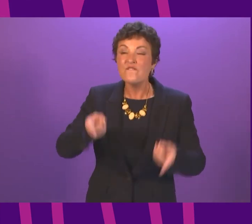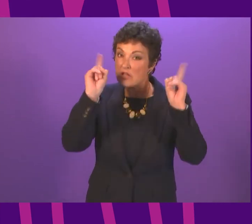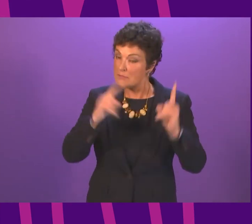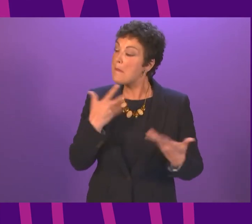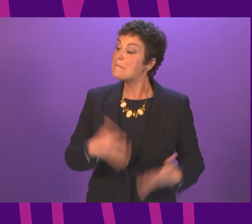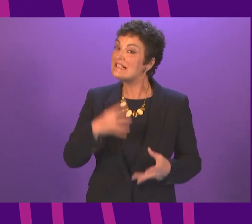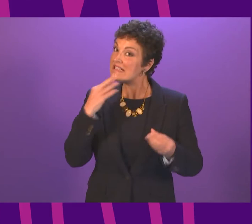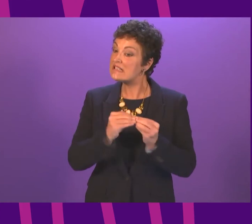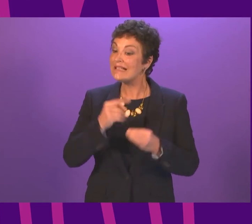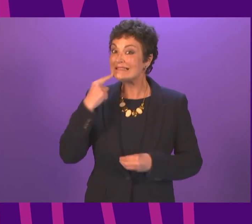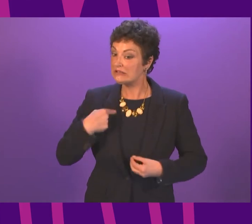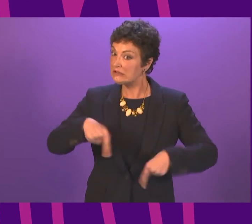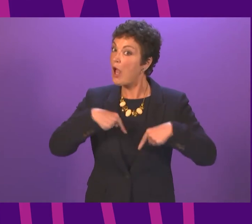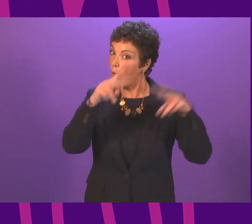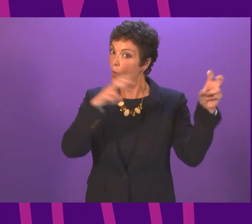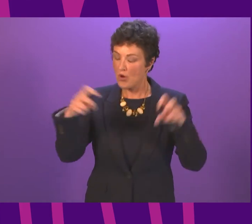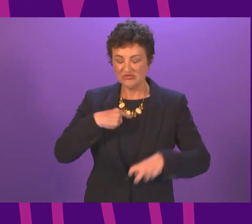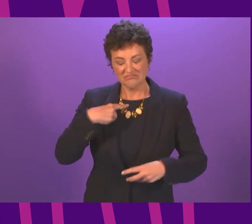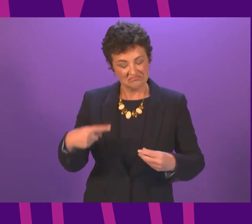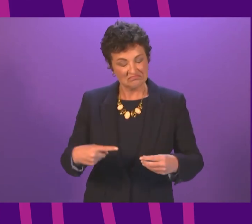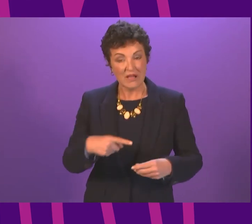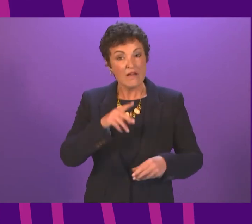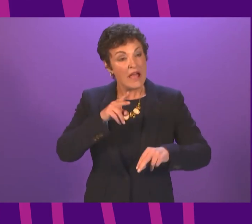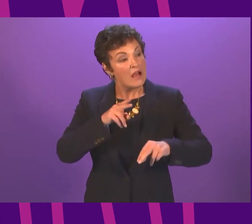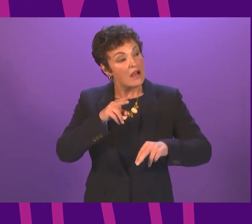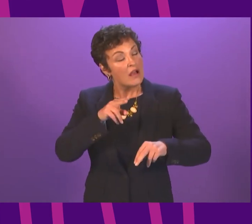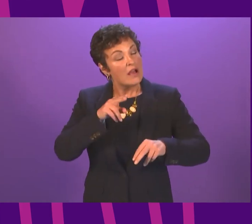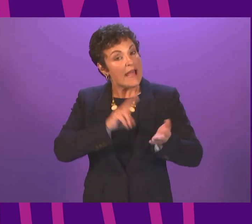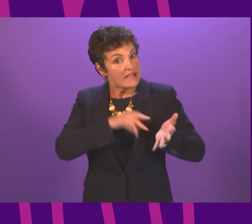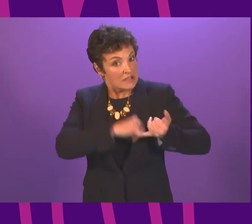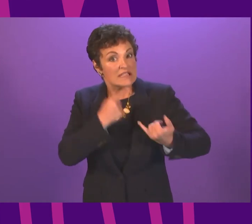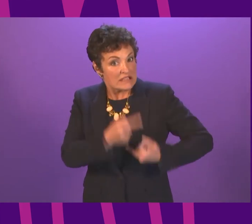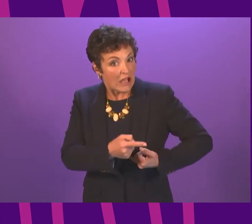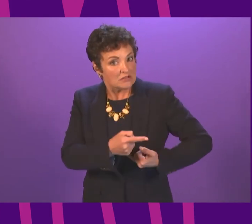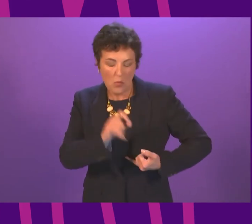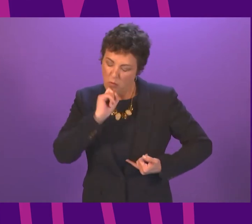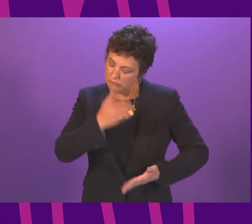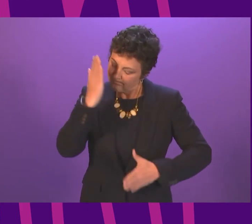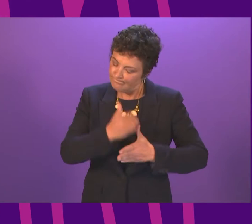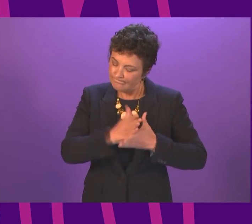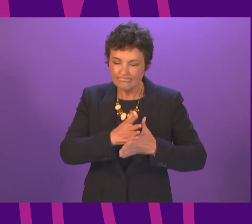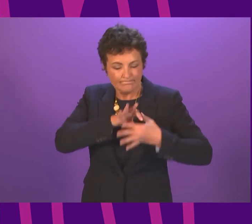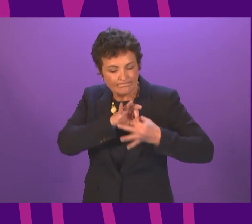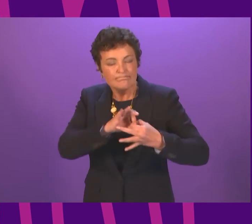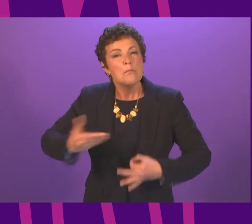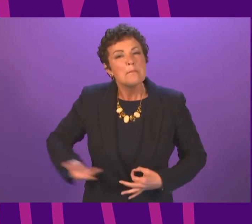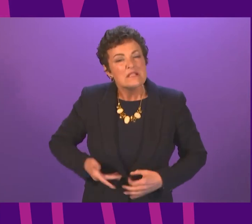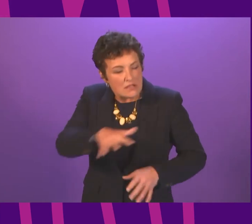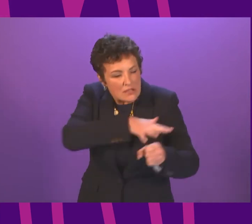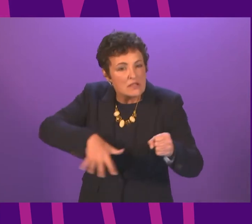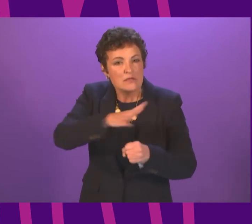in this Chamber and I quote that she would work with the business sector to provide as much clarity and support as possible.